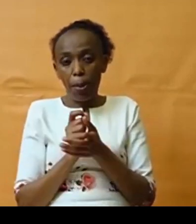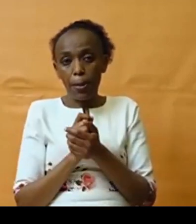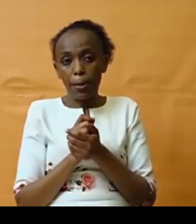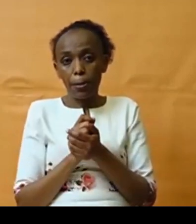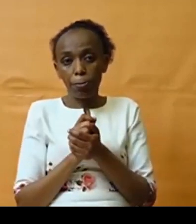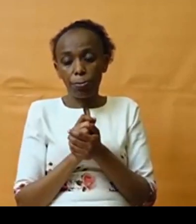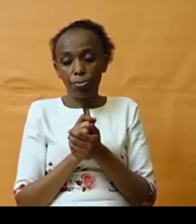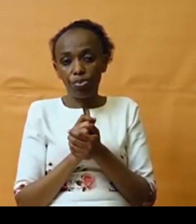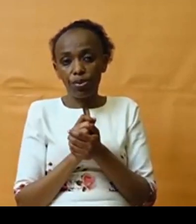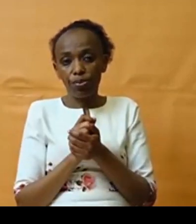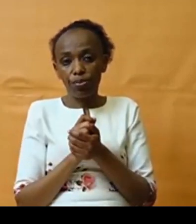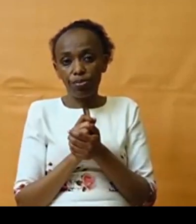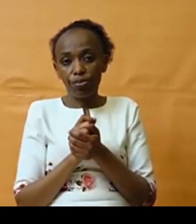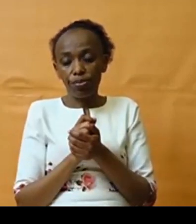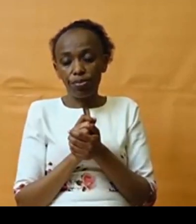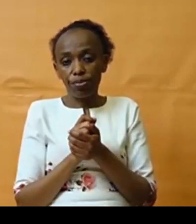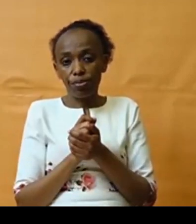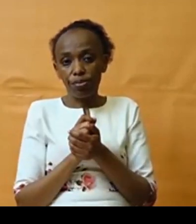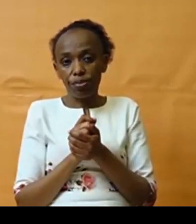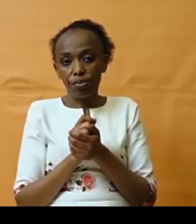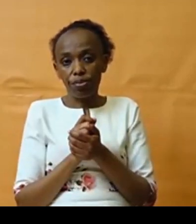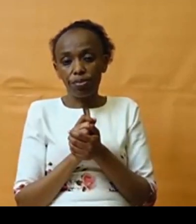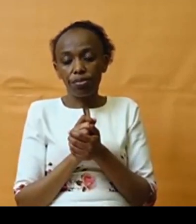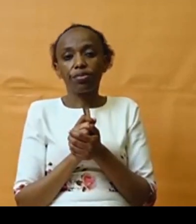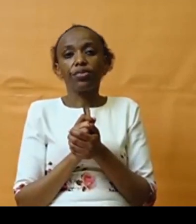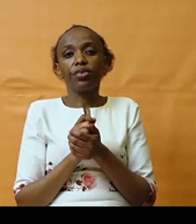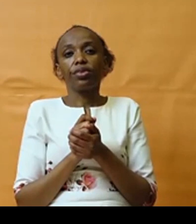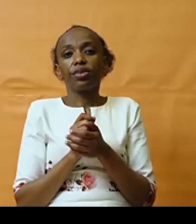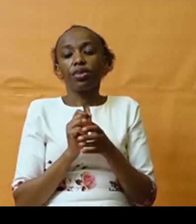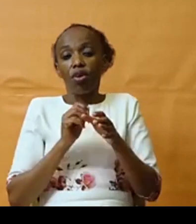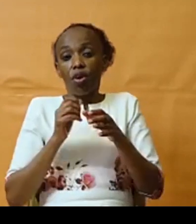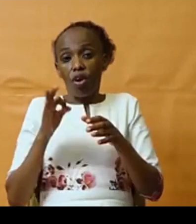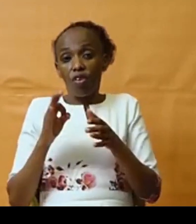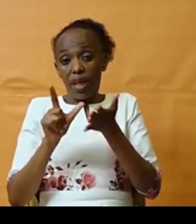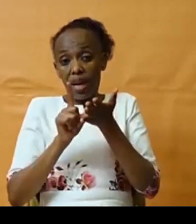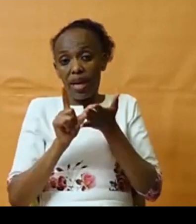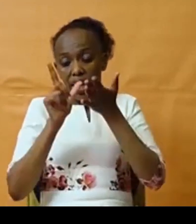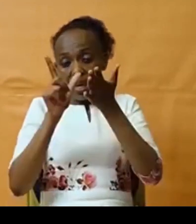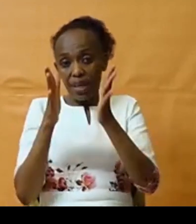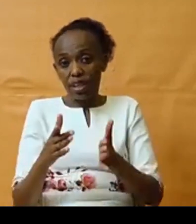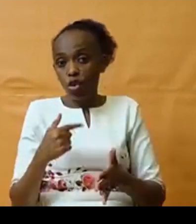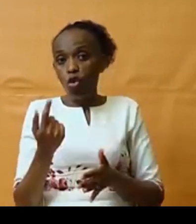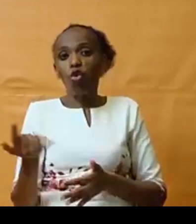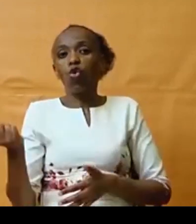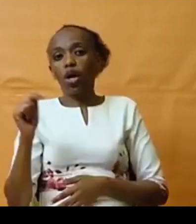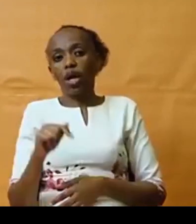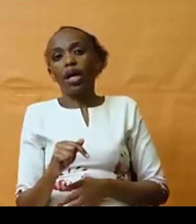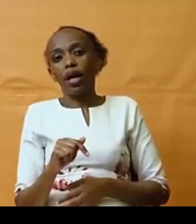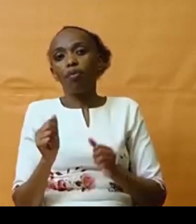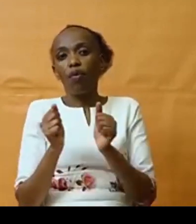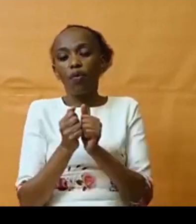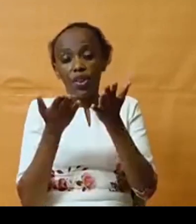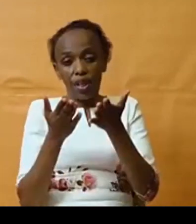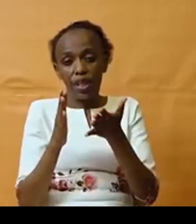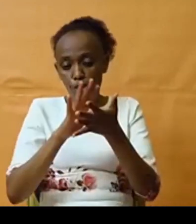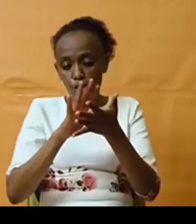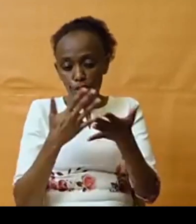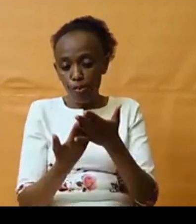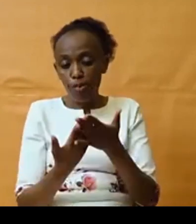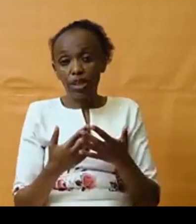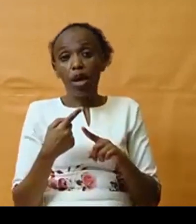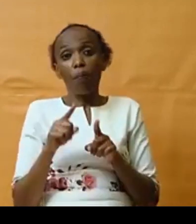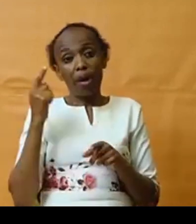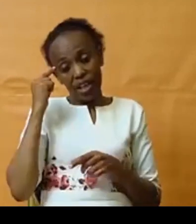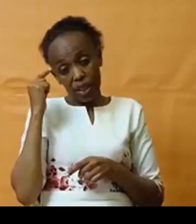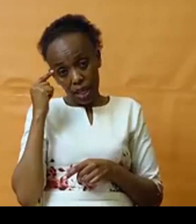of, of the the lenders who come up with these frameworks. But I think we should do it in a way